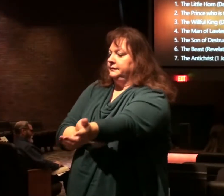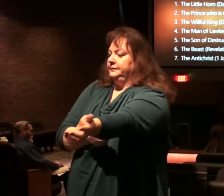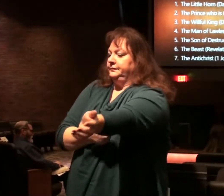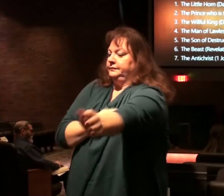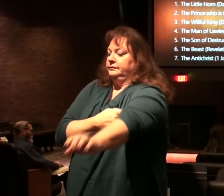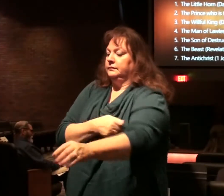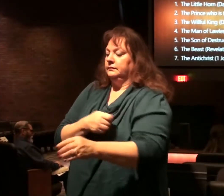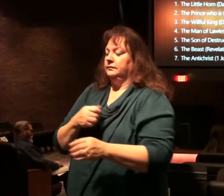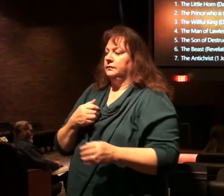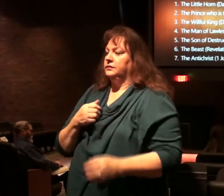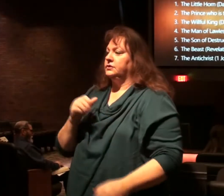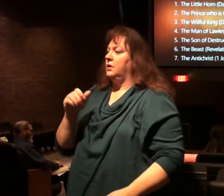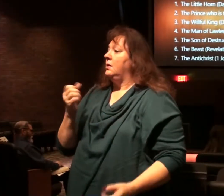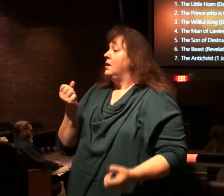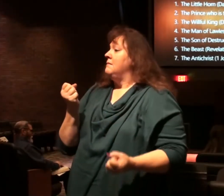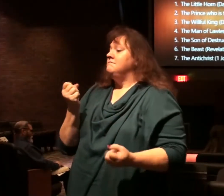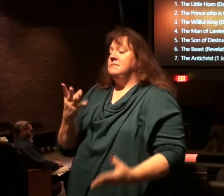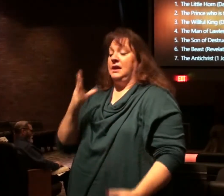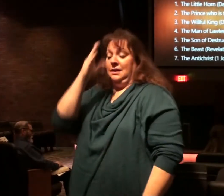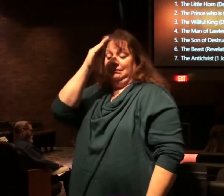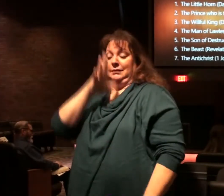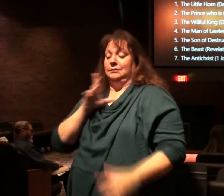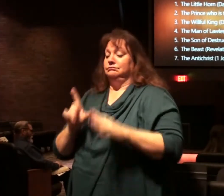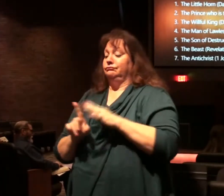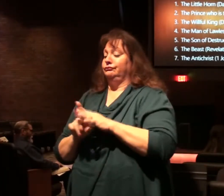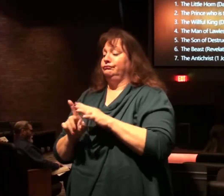They're into Christ who have already appeared.